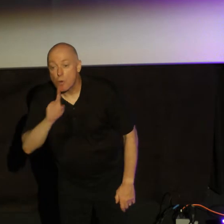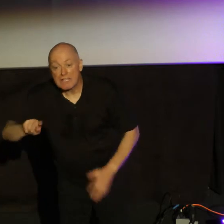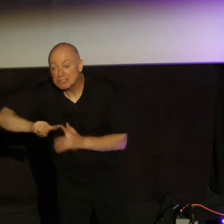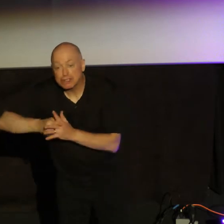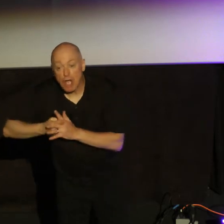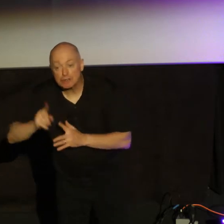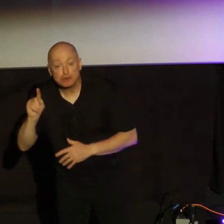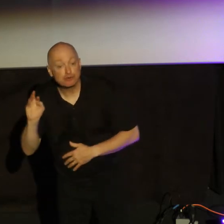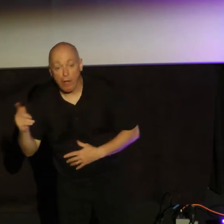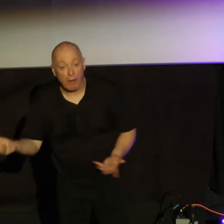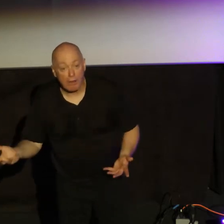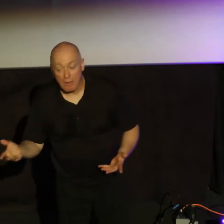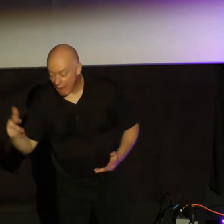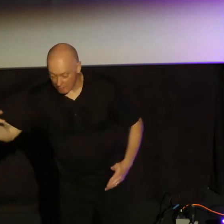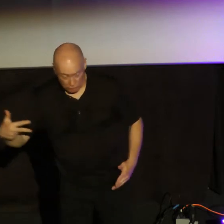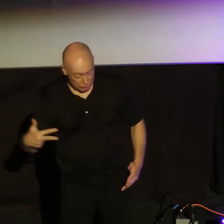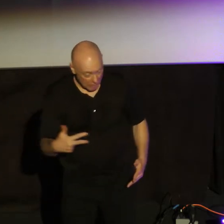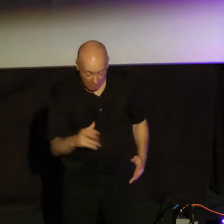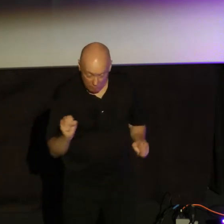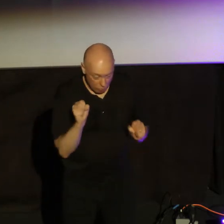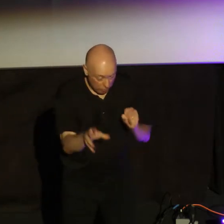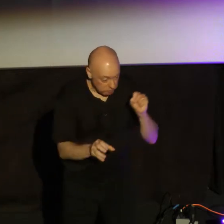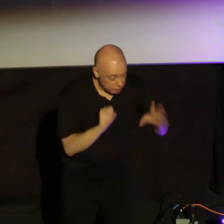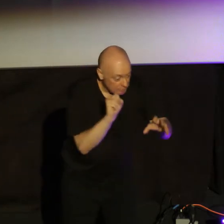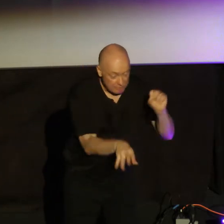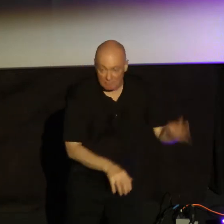and goes down the road to pick up your garbage.